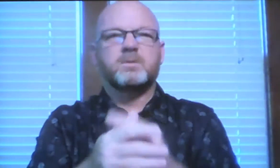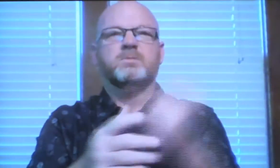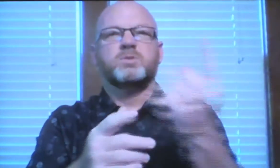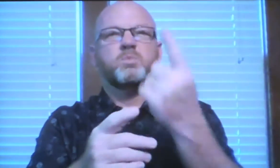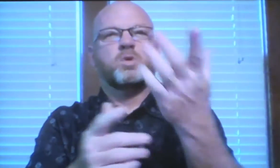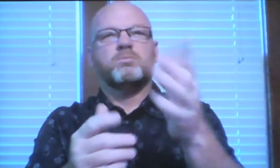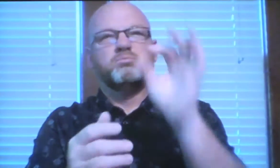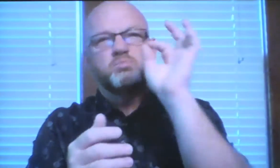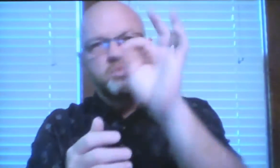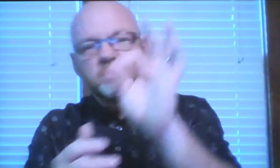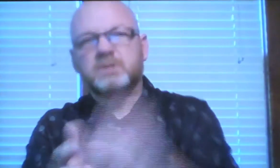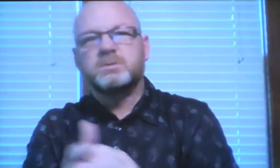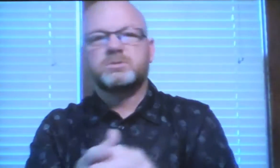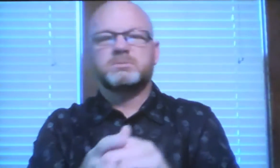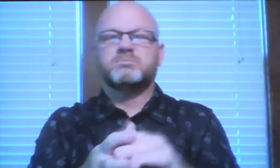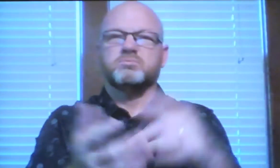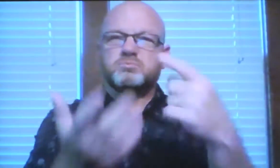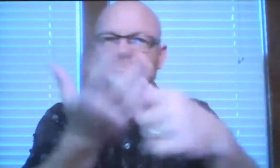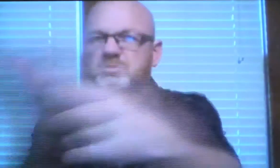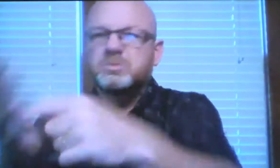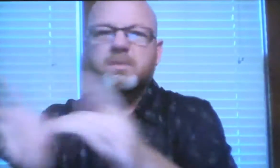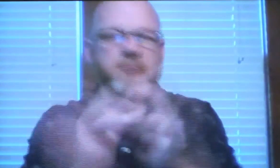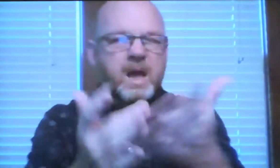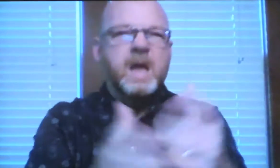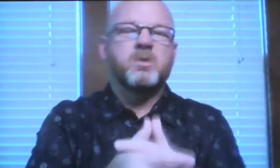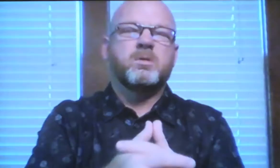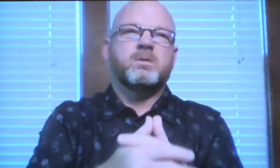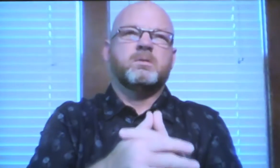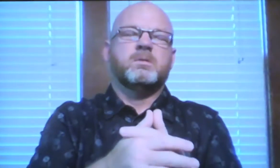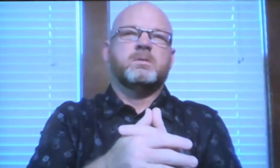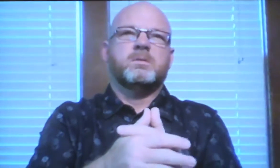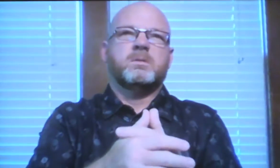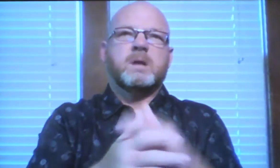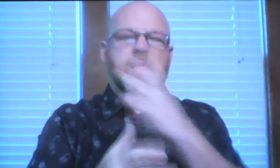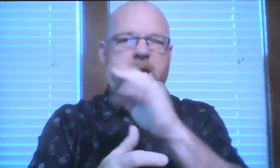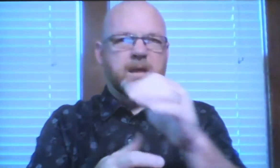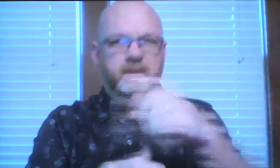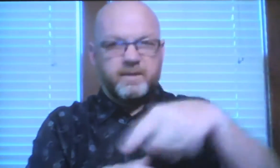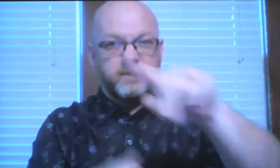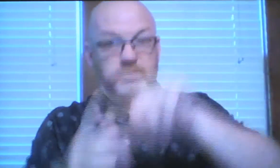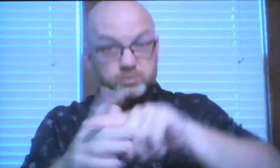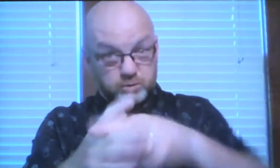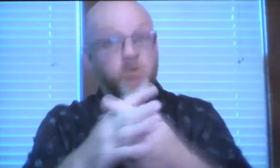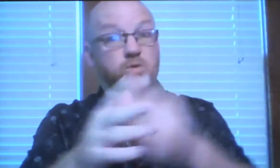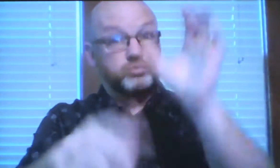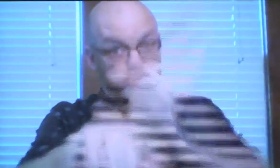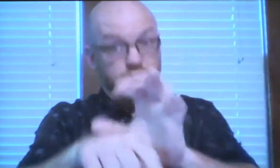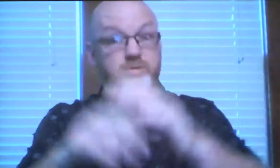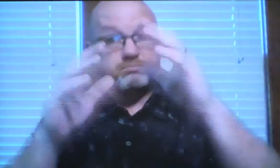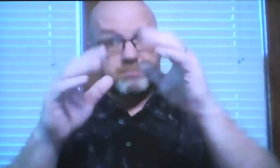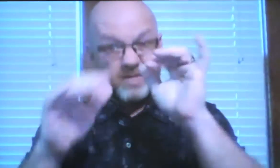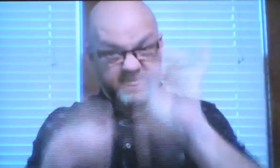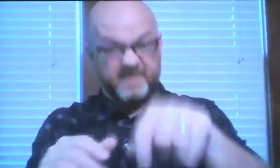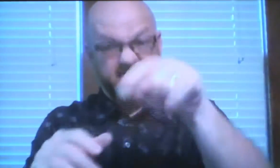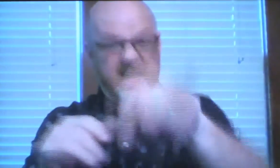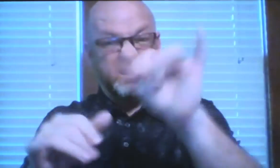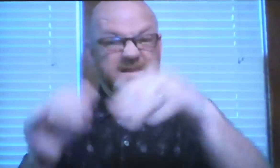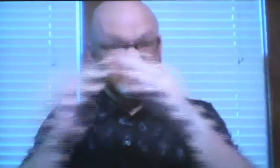They met. Paul preached to them. They discussed God's word. And a church